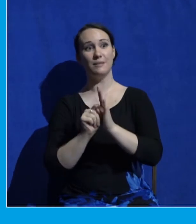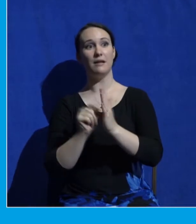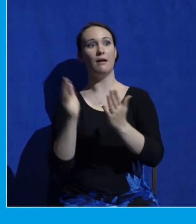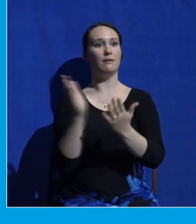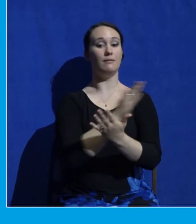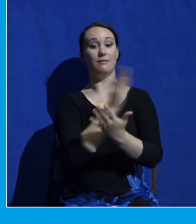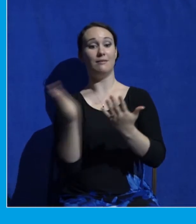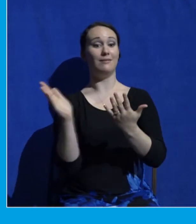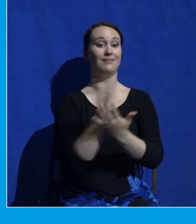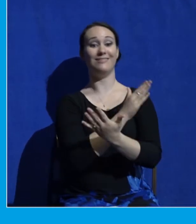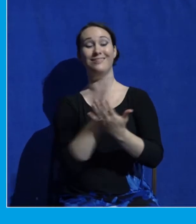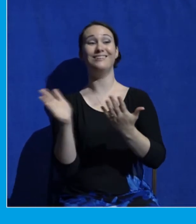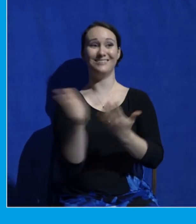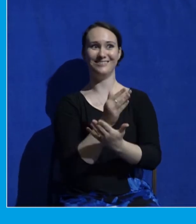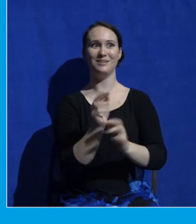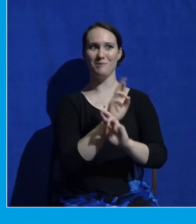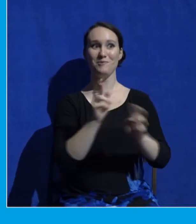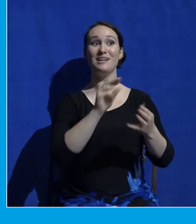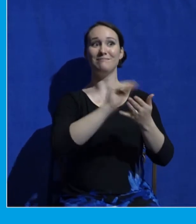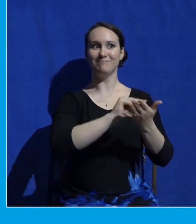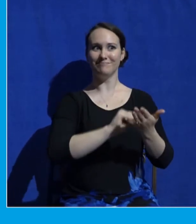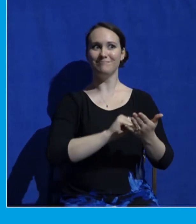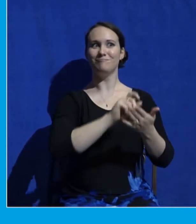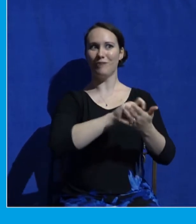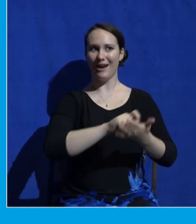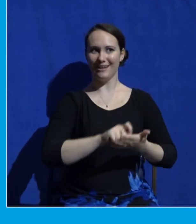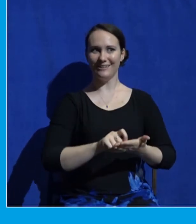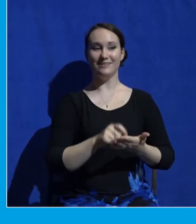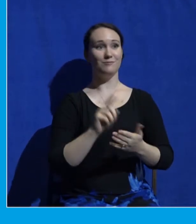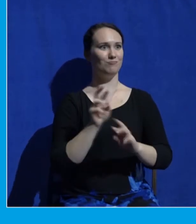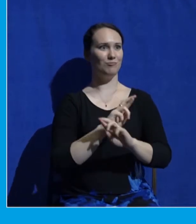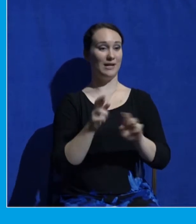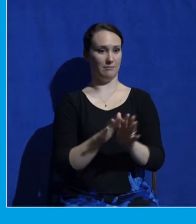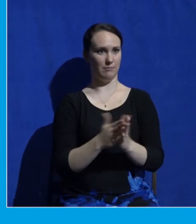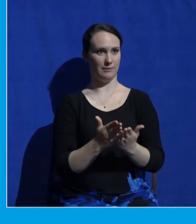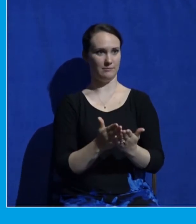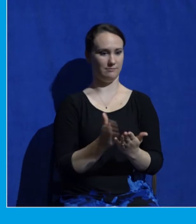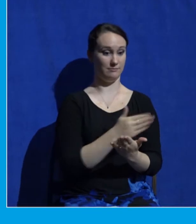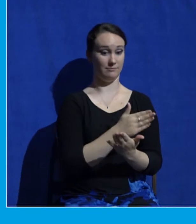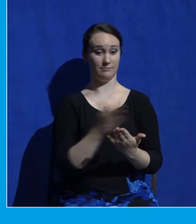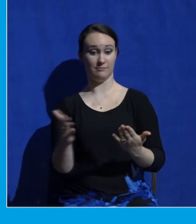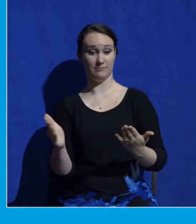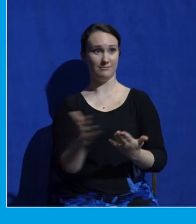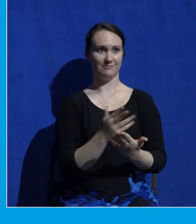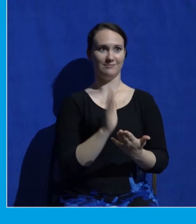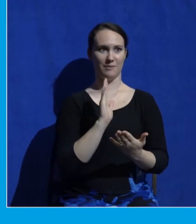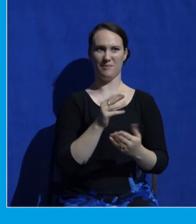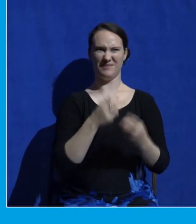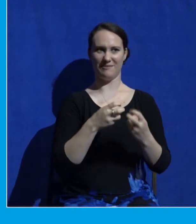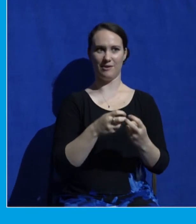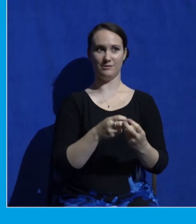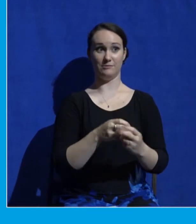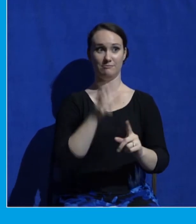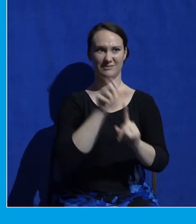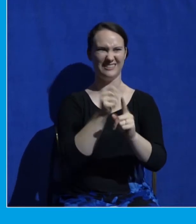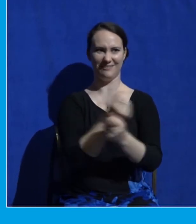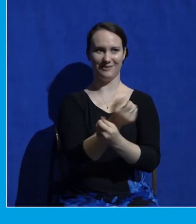Maybe be ready to turn to some of these different places in the Bible, although it'll be hard to keep up at some point. So I'll have it all up here on the screen. But